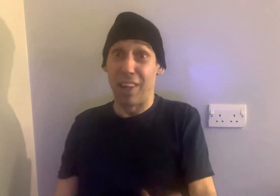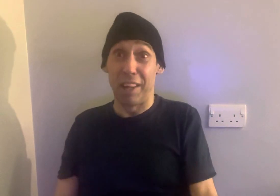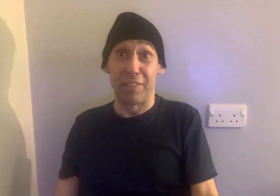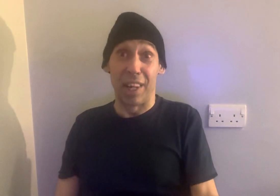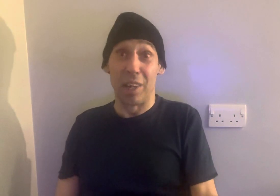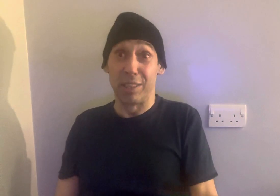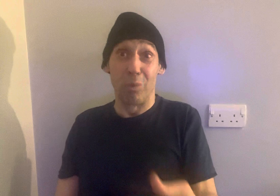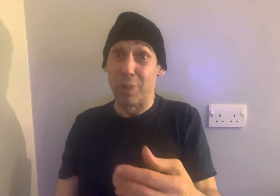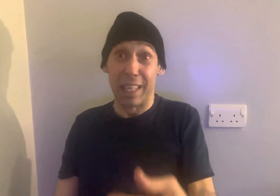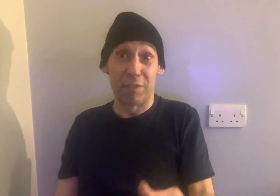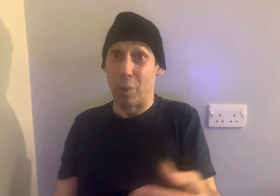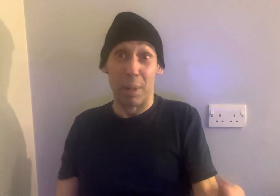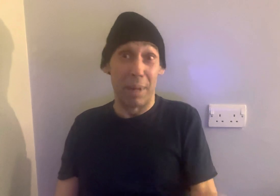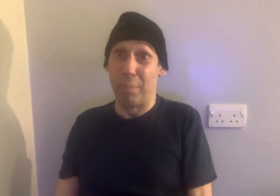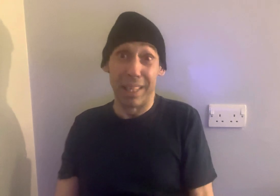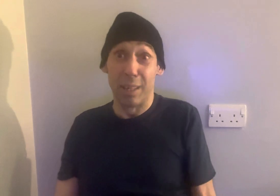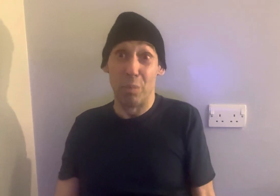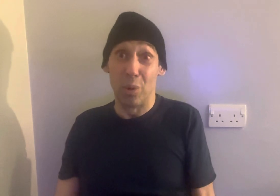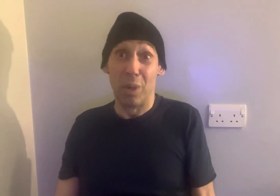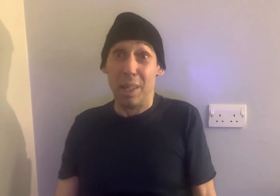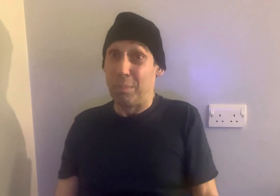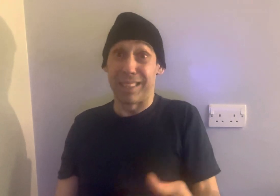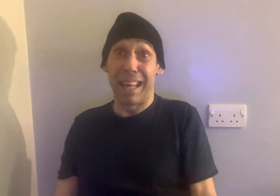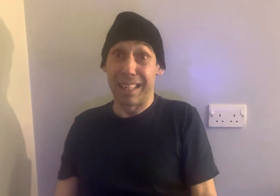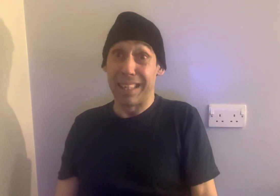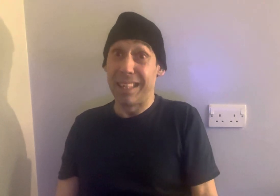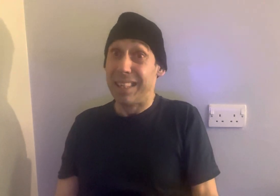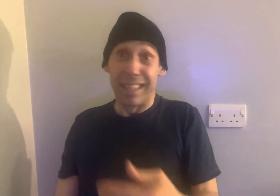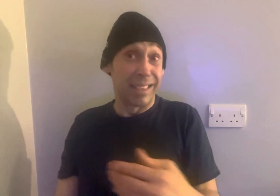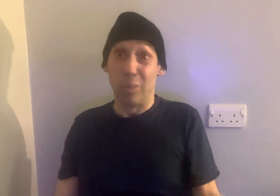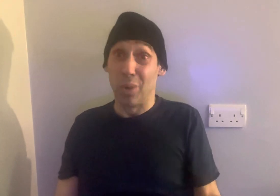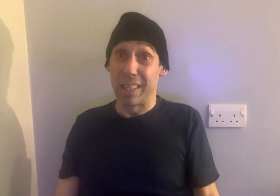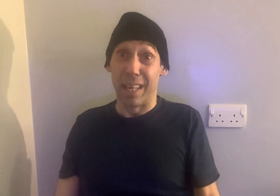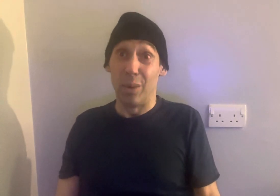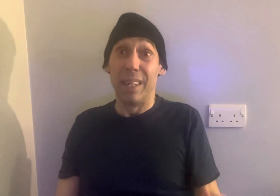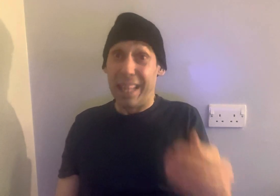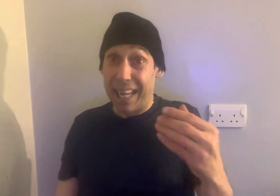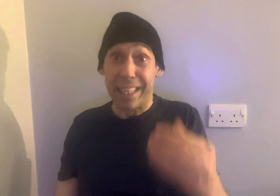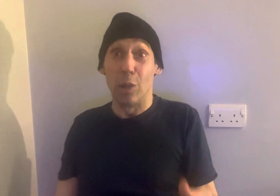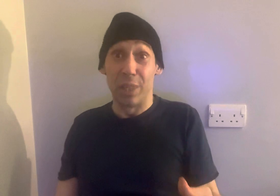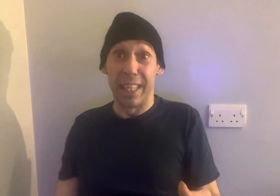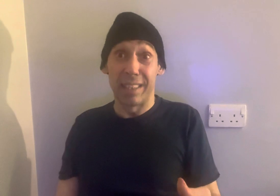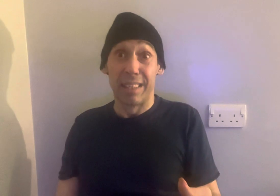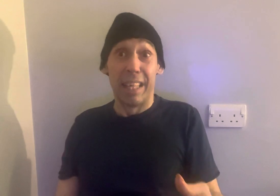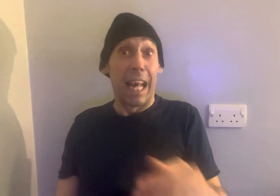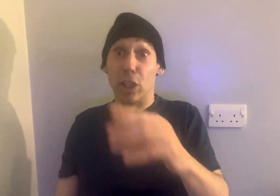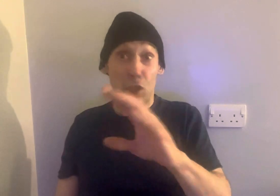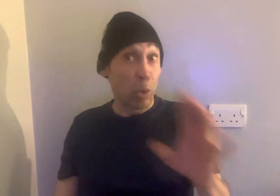life. And I don't really have to worry about money no more. But sadly, it didn't work out. And he got nicked. And so